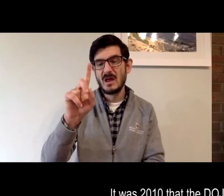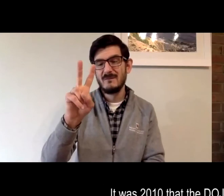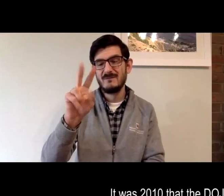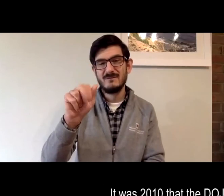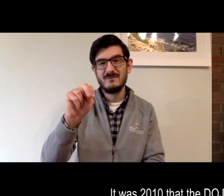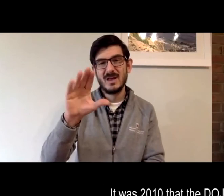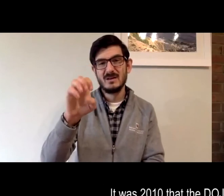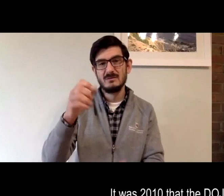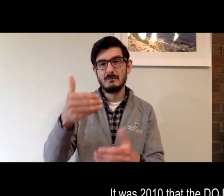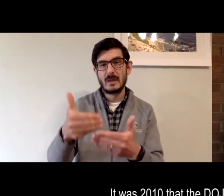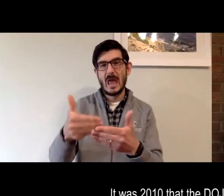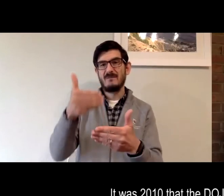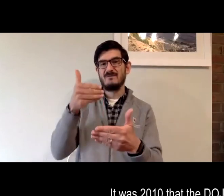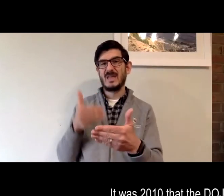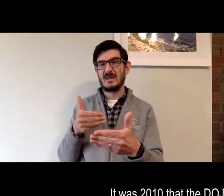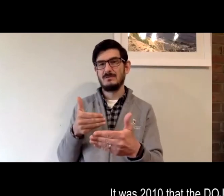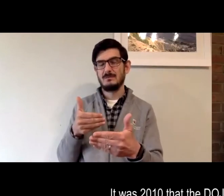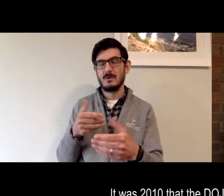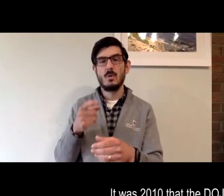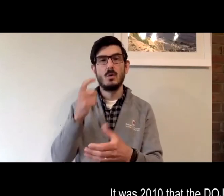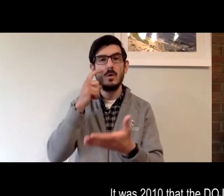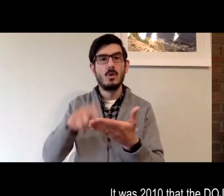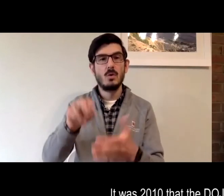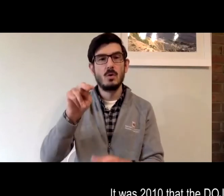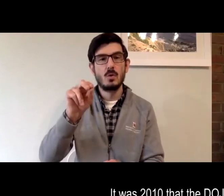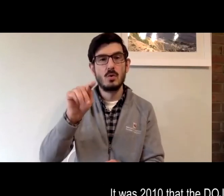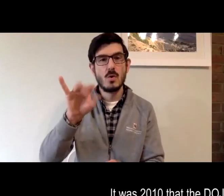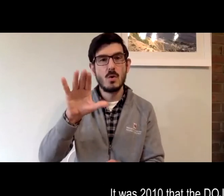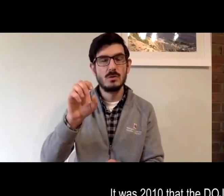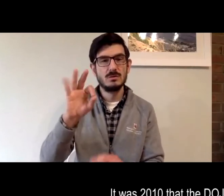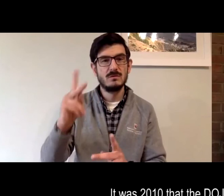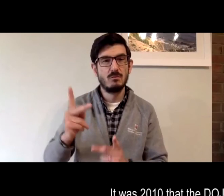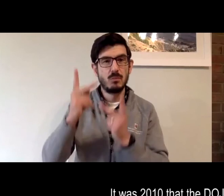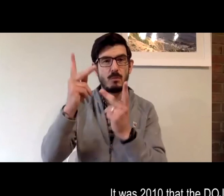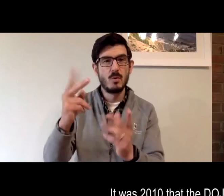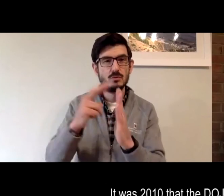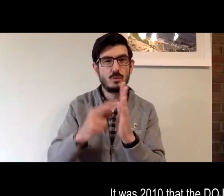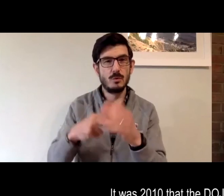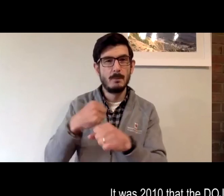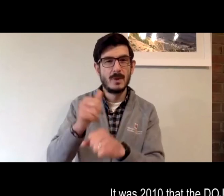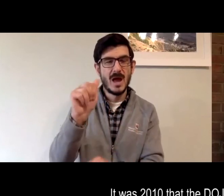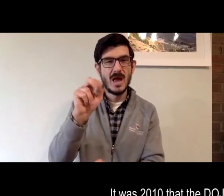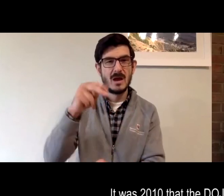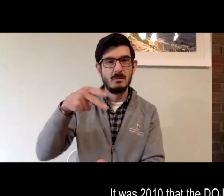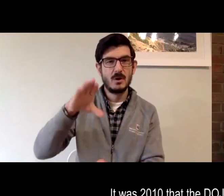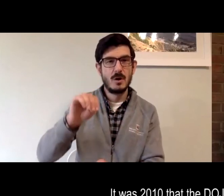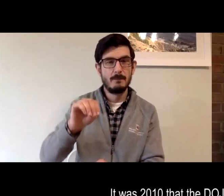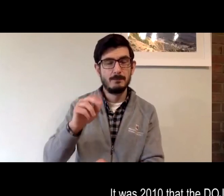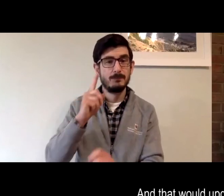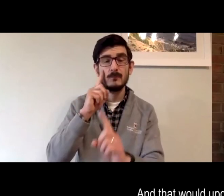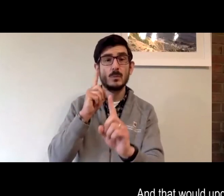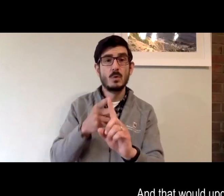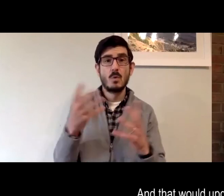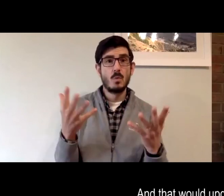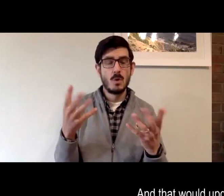put out an advance notice of proposed rulemaking